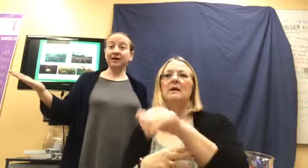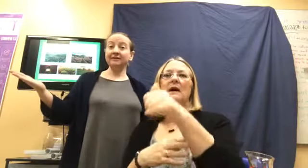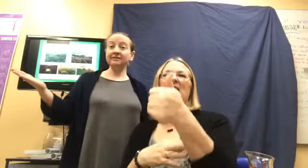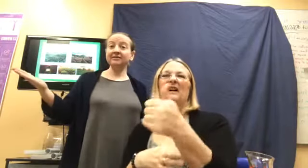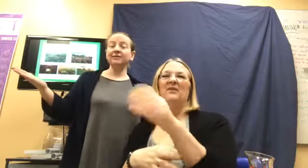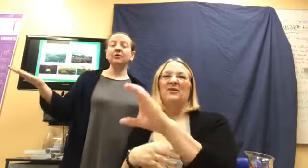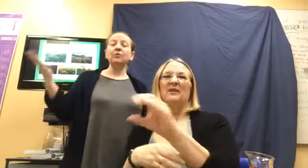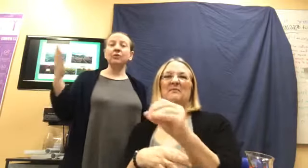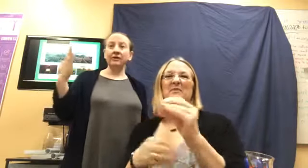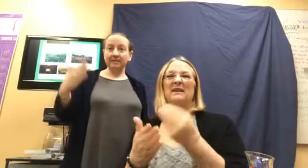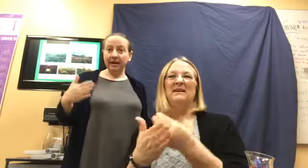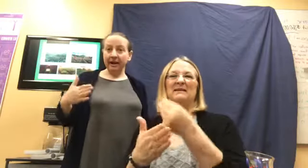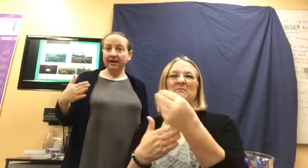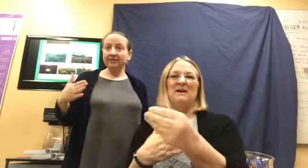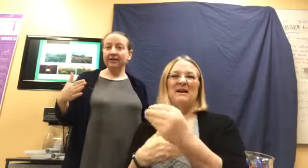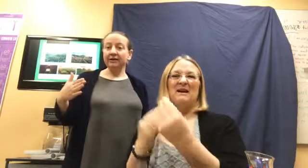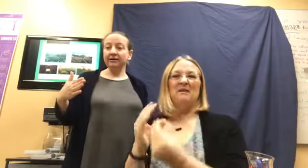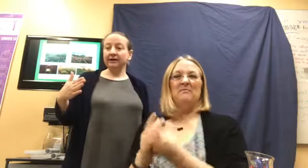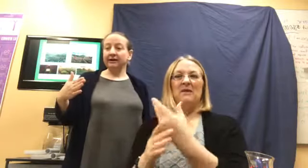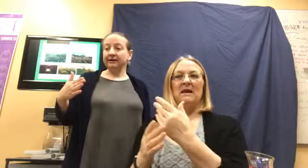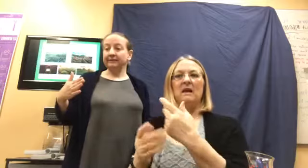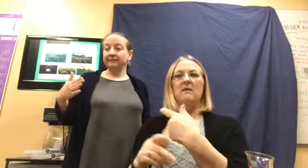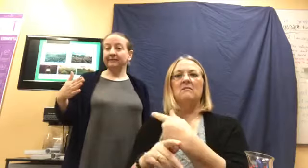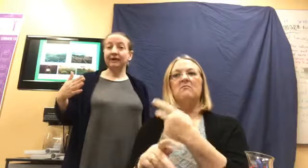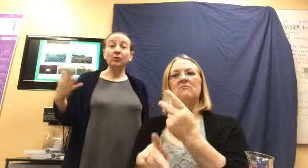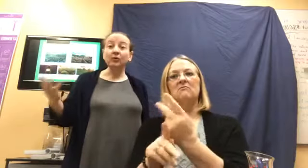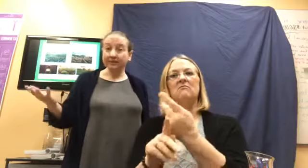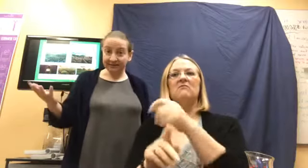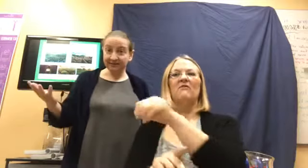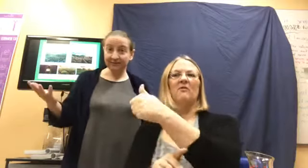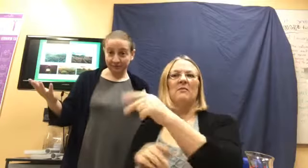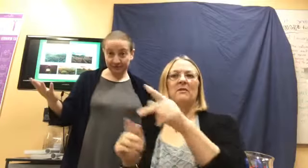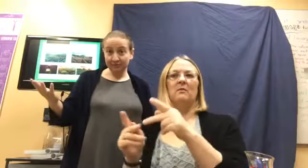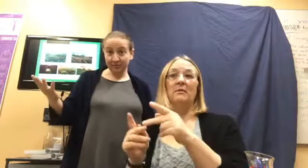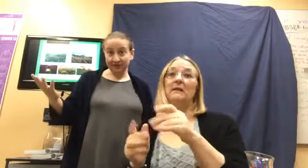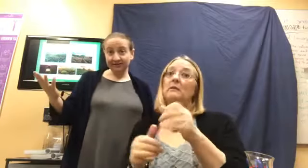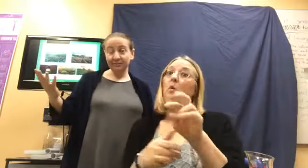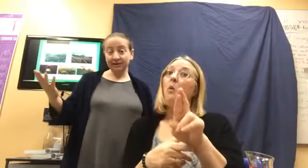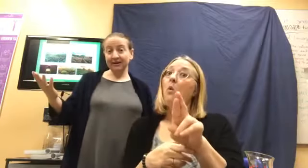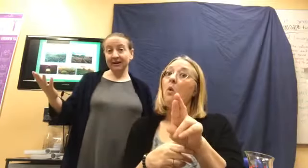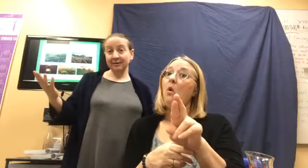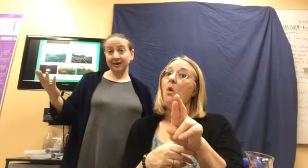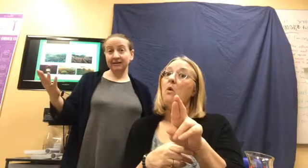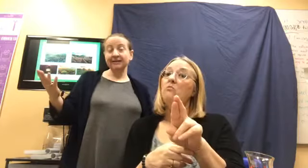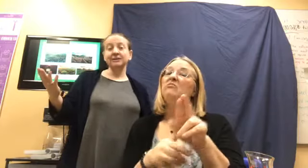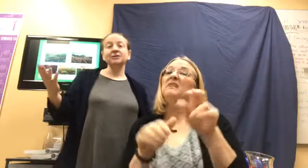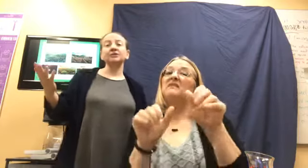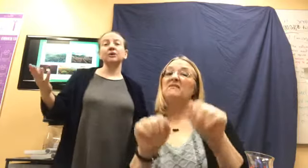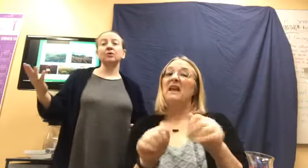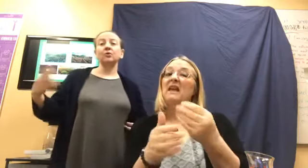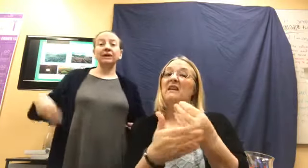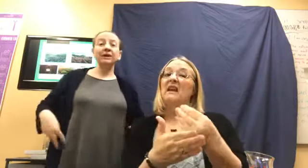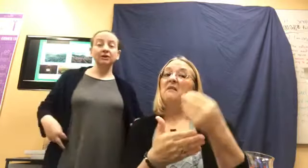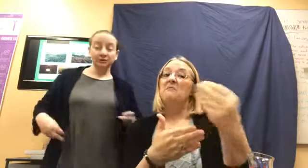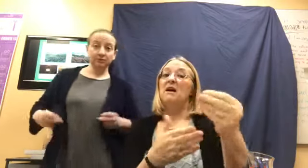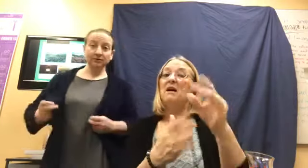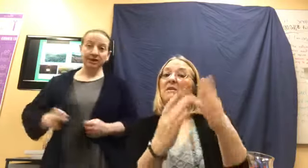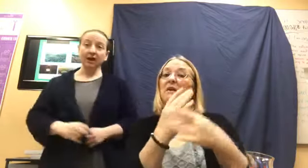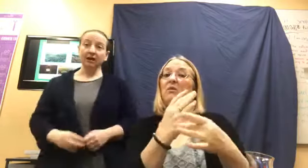else or they buy their, um, their oils even from someone else and put their name on it. So we are sure that our